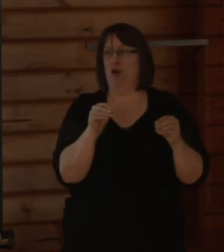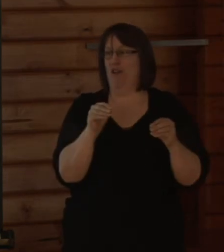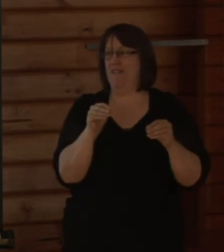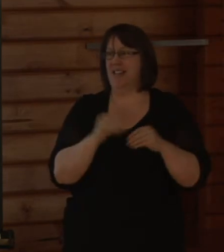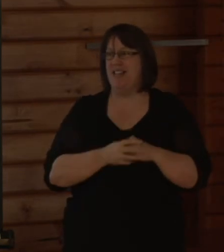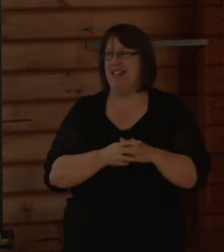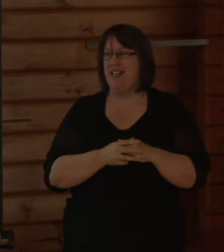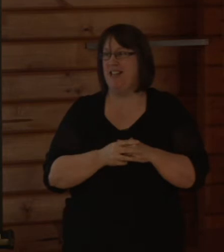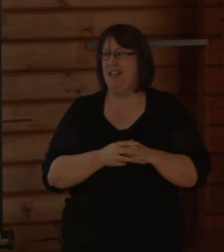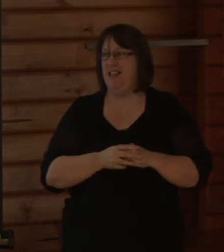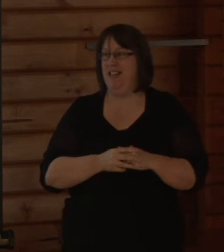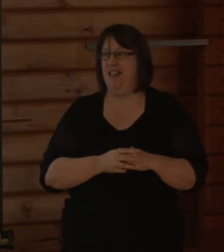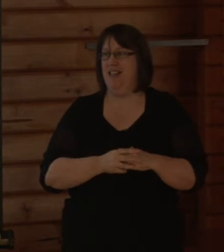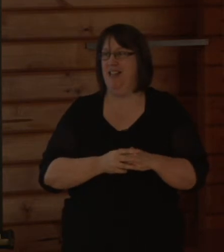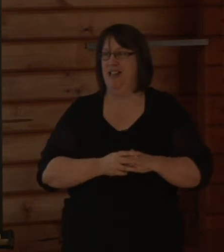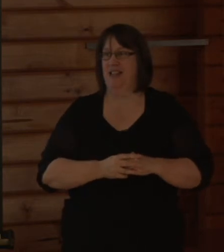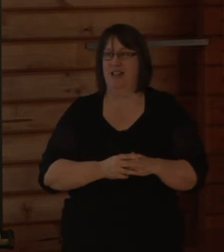Feel free, come to the front row.